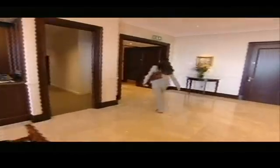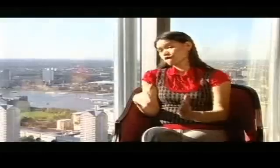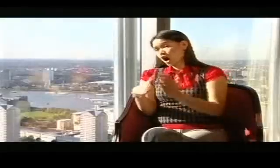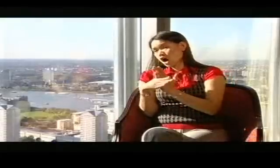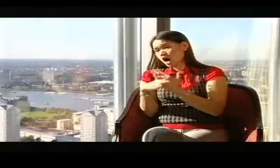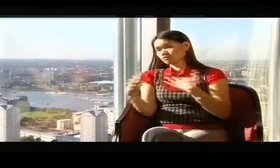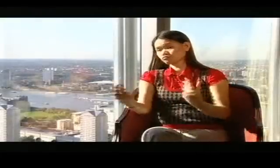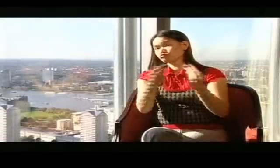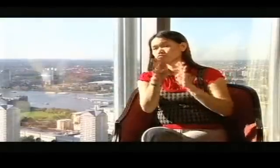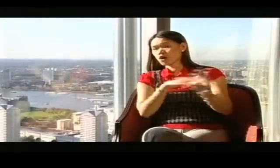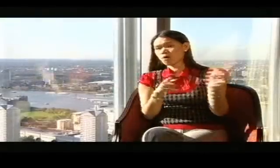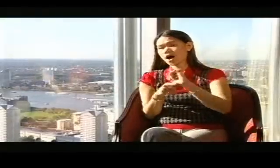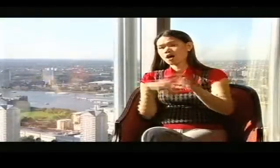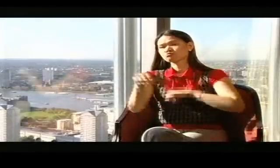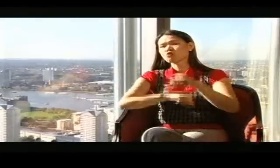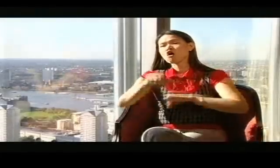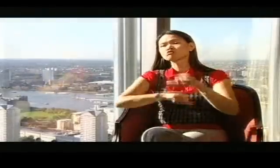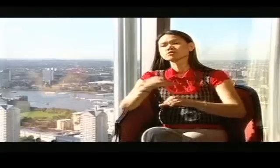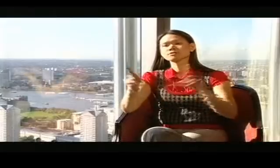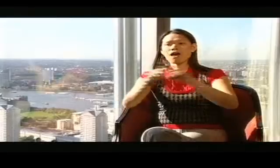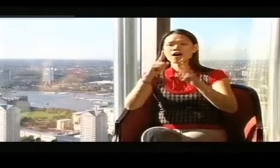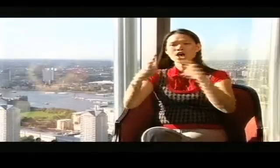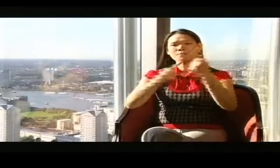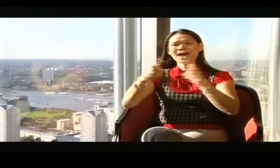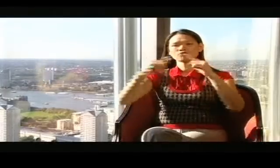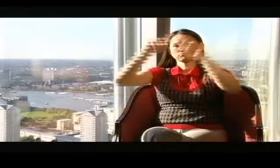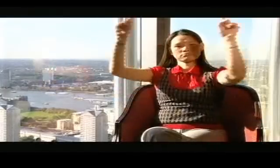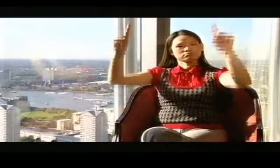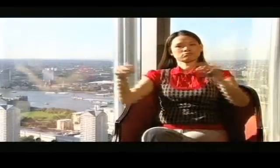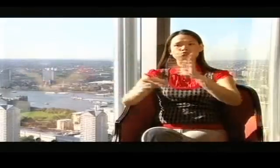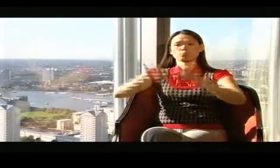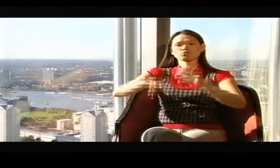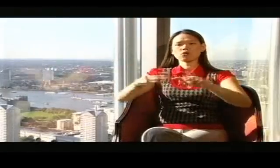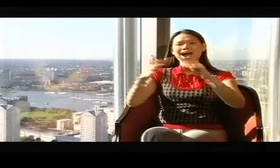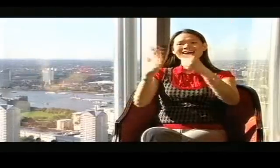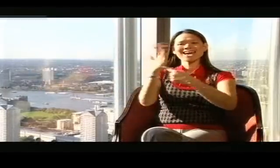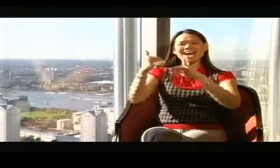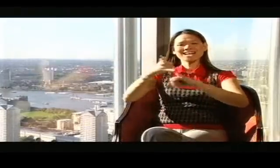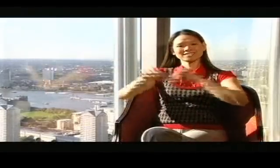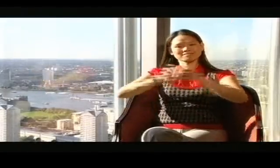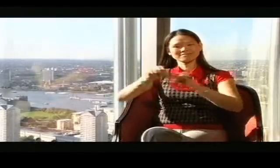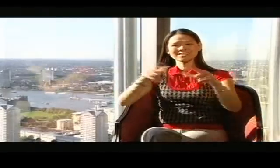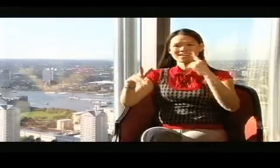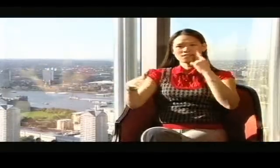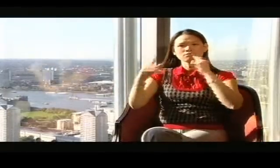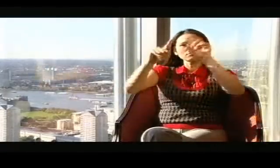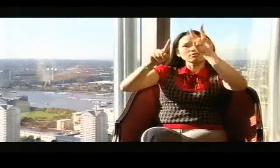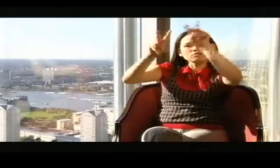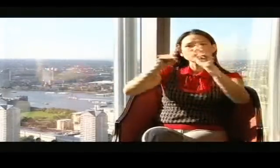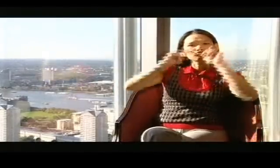They trained me first on the processes and the information systems, using the computer ITS system. I would have to check